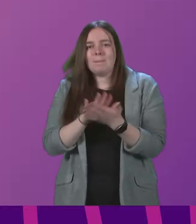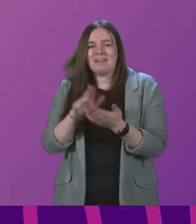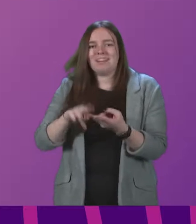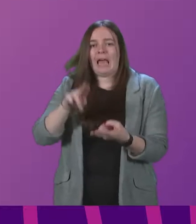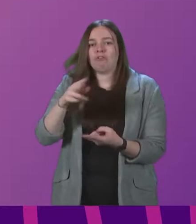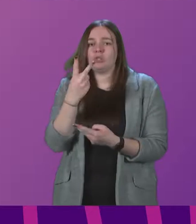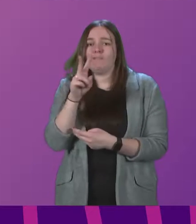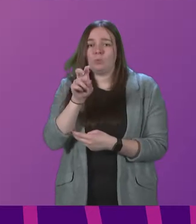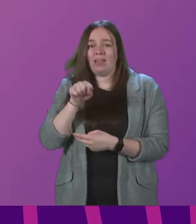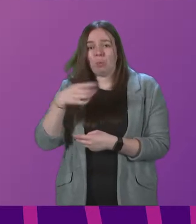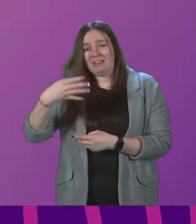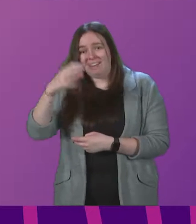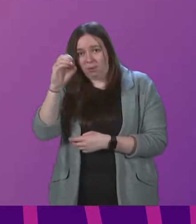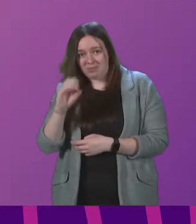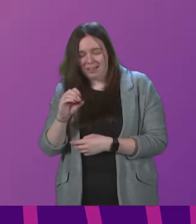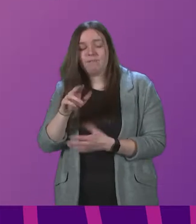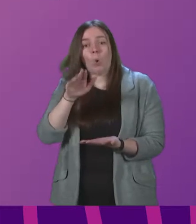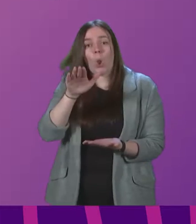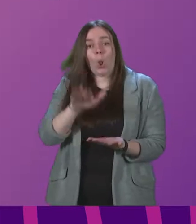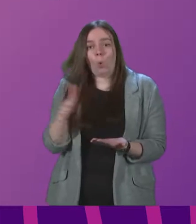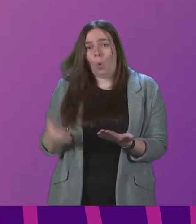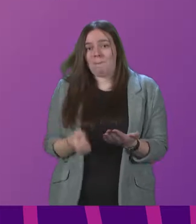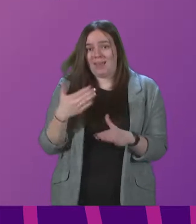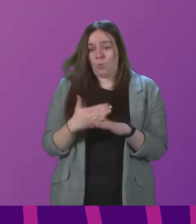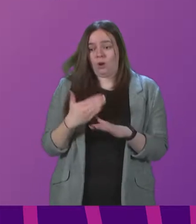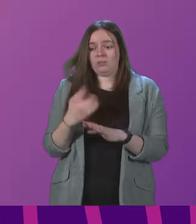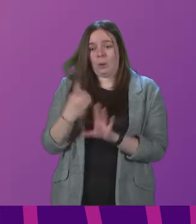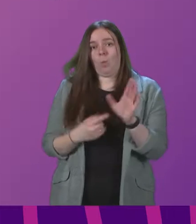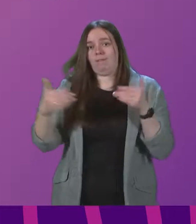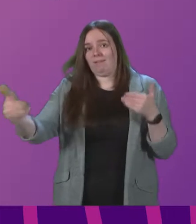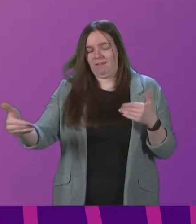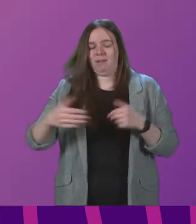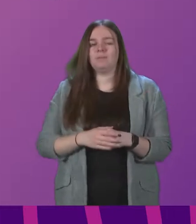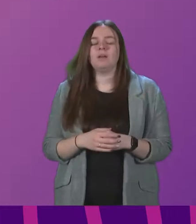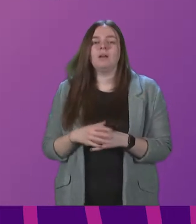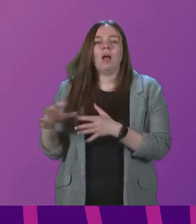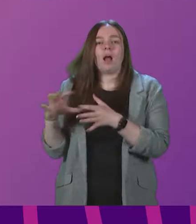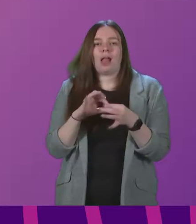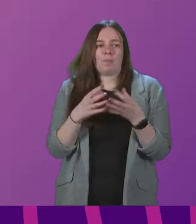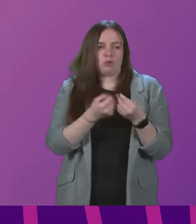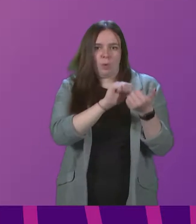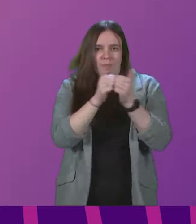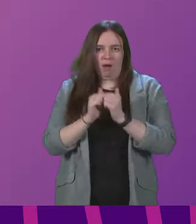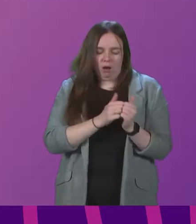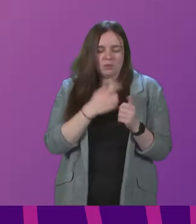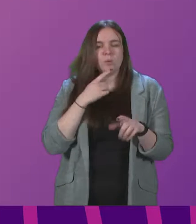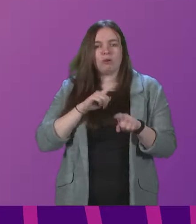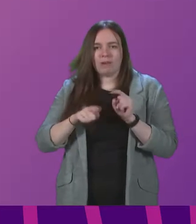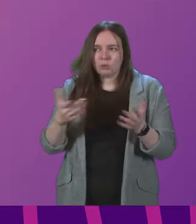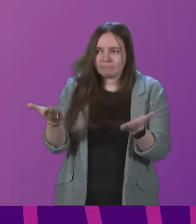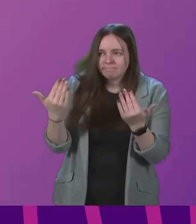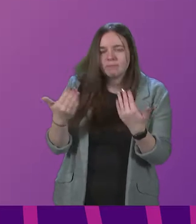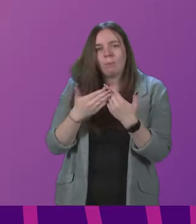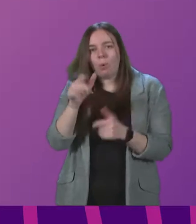.9% for lower paid workers in the course of a year. In collaboration with partners, we are working to attract more